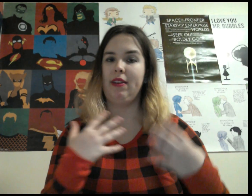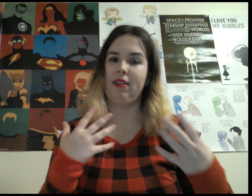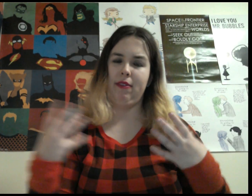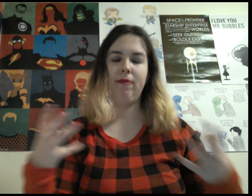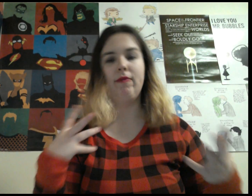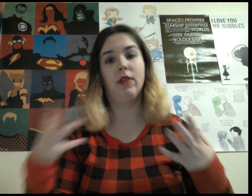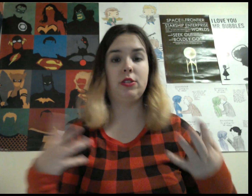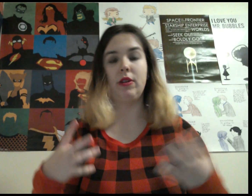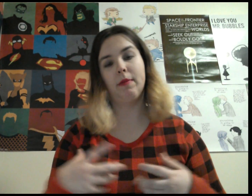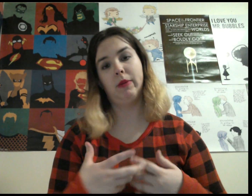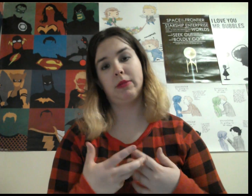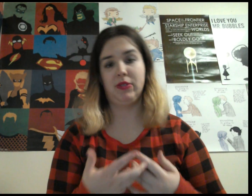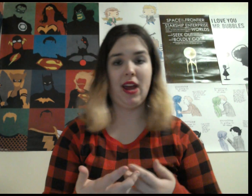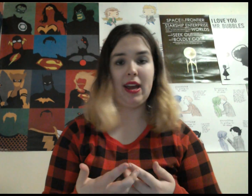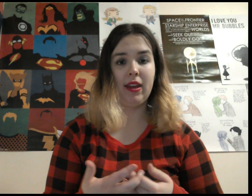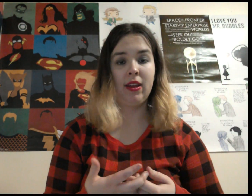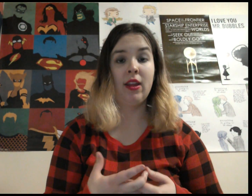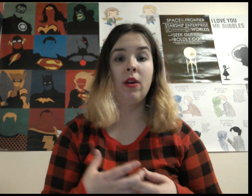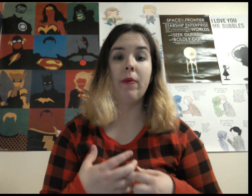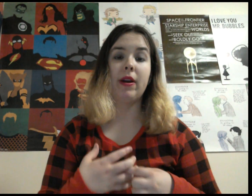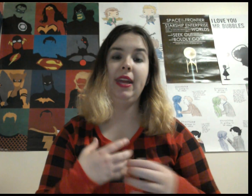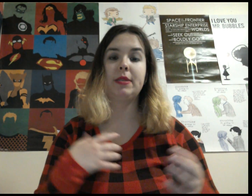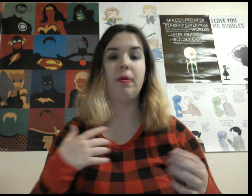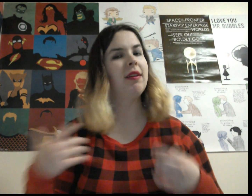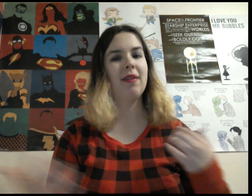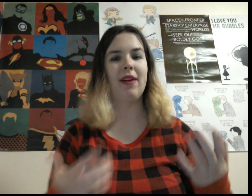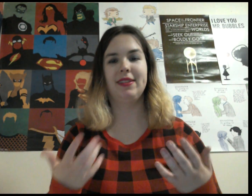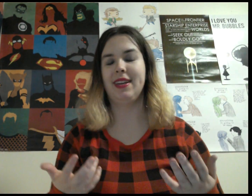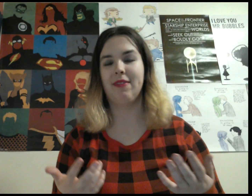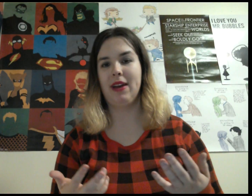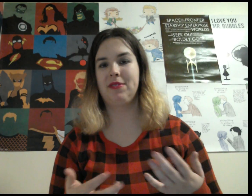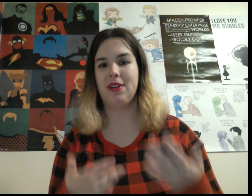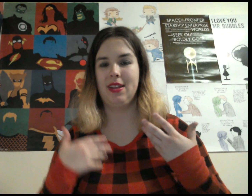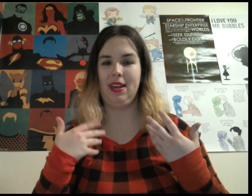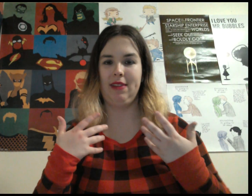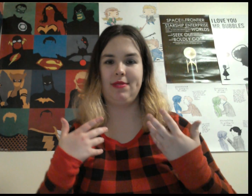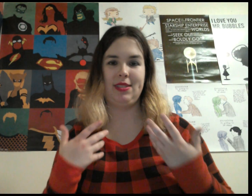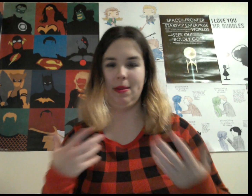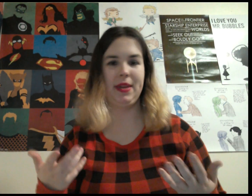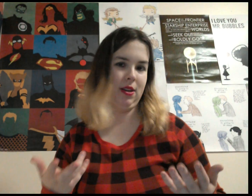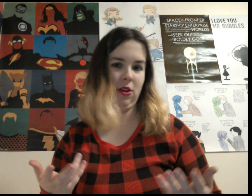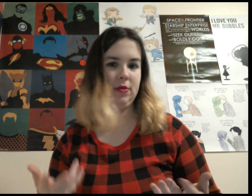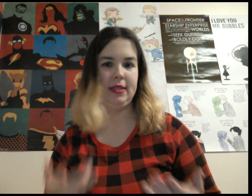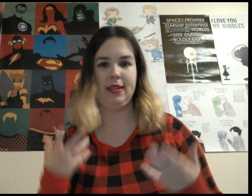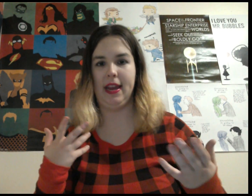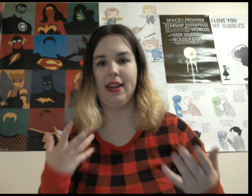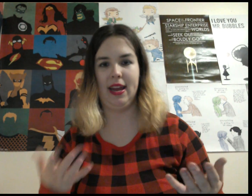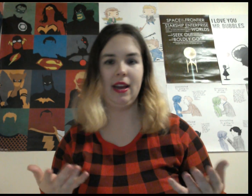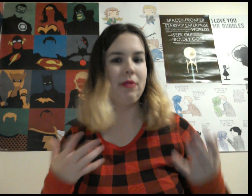enjoyed the moments with Jack. Where he's wandering around the city of Ev trying to think of something to do since he can't hang out with